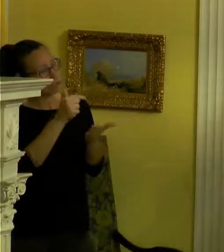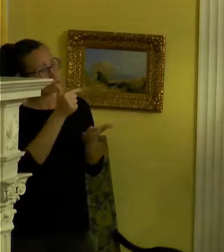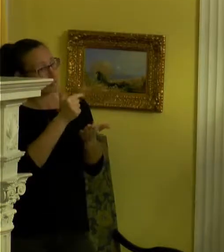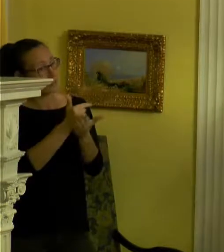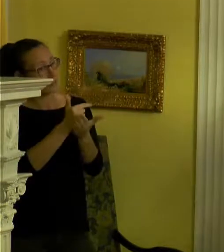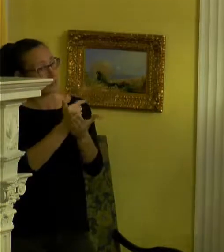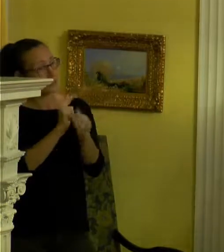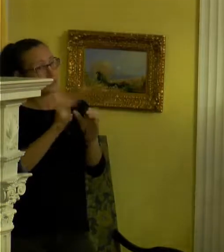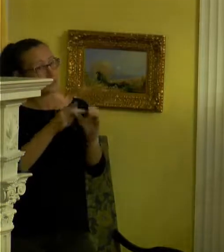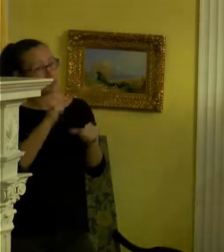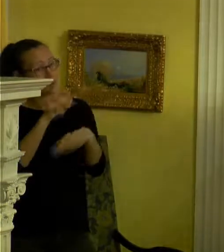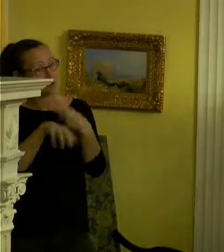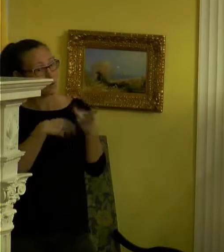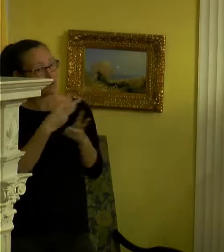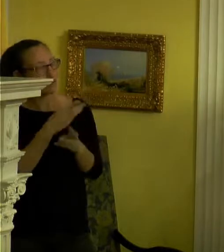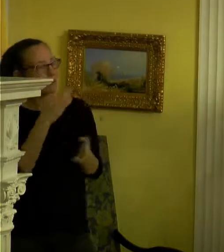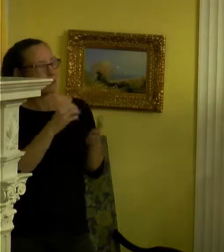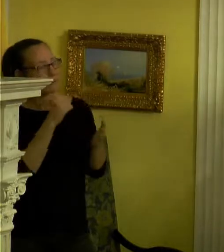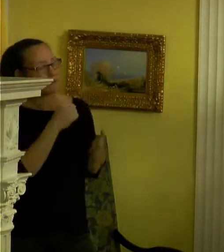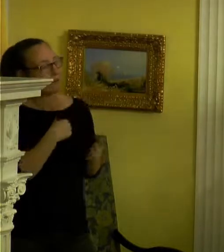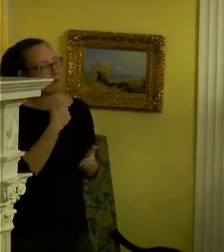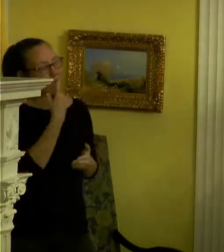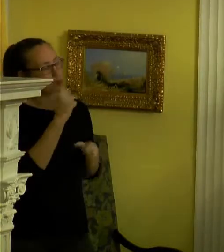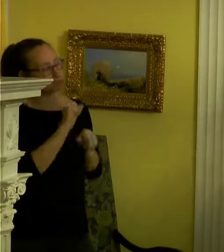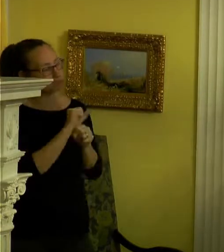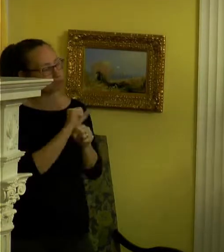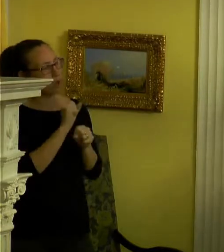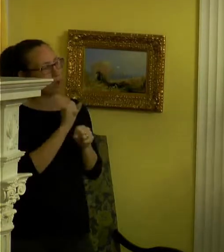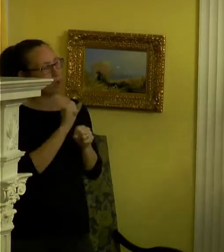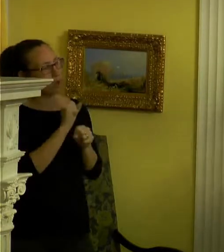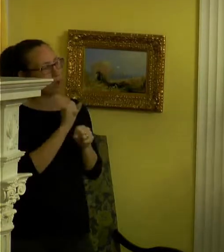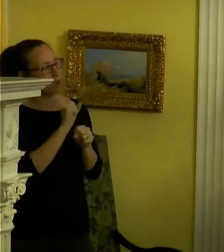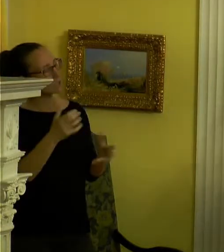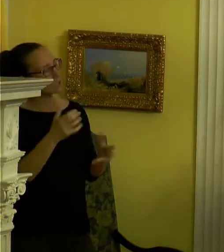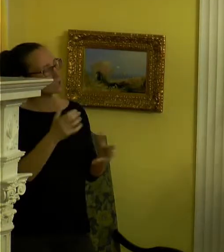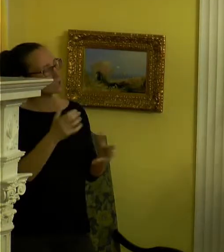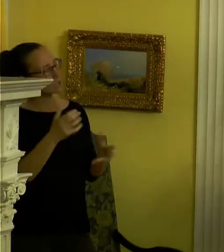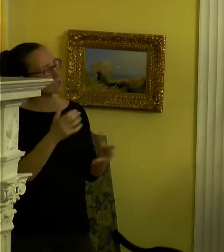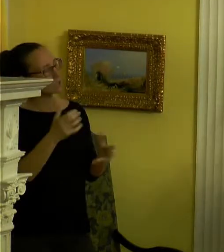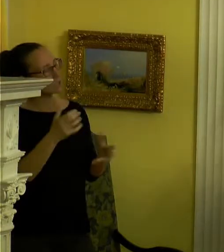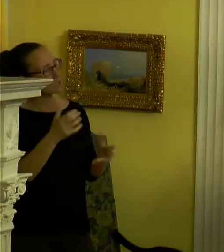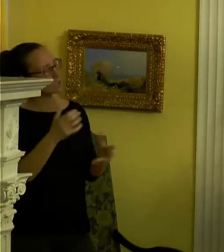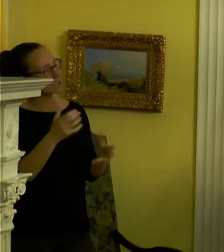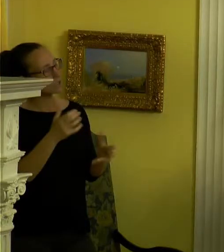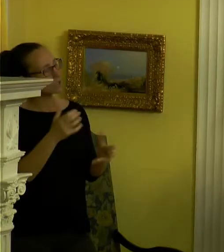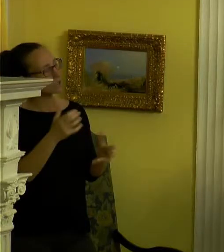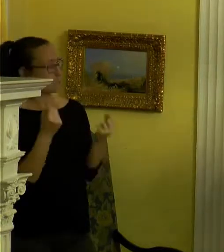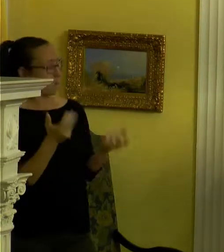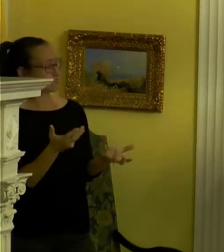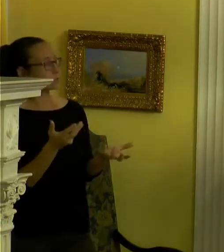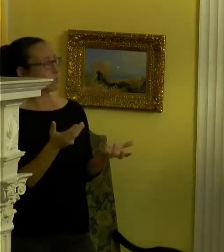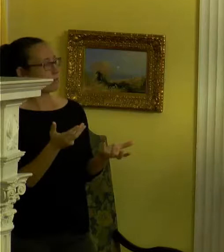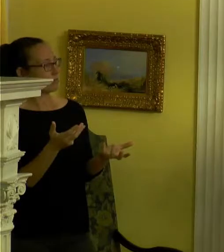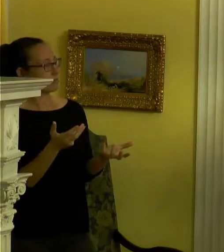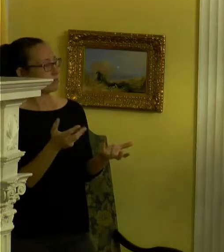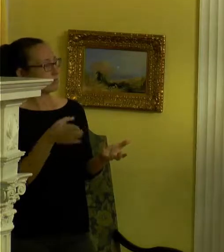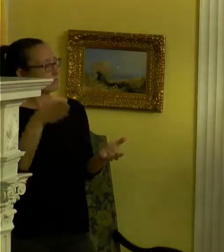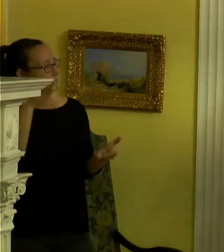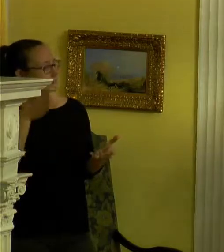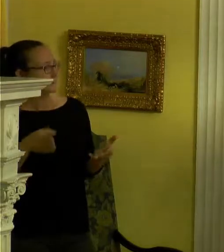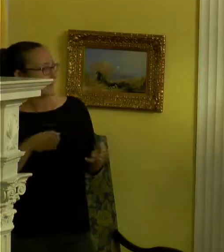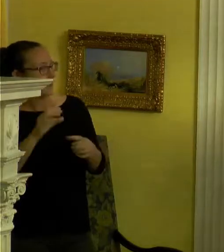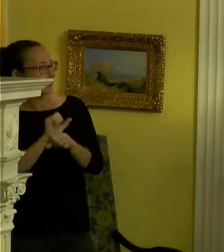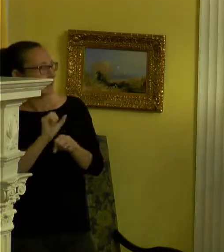into the world, we're likely not going to just have one job. We'll have many jobs. And usually we'll have multiple side hustles.